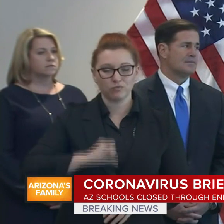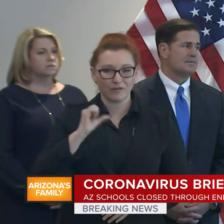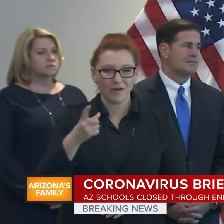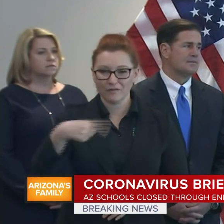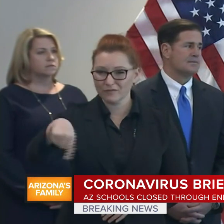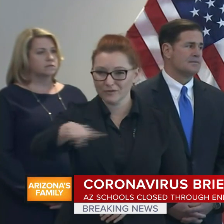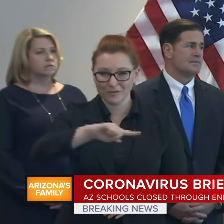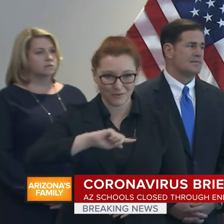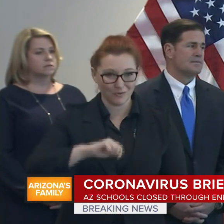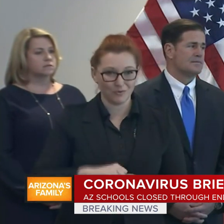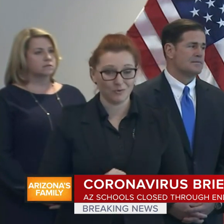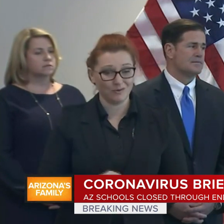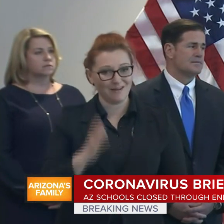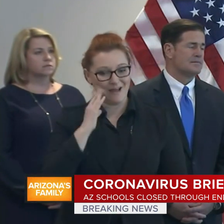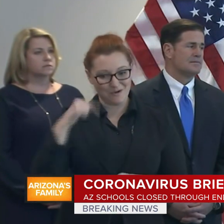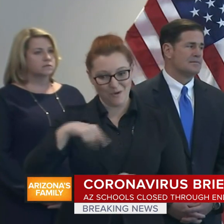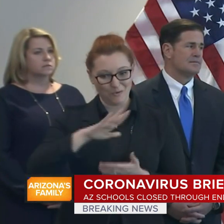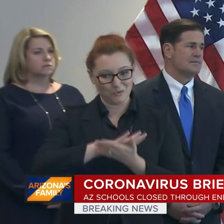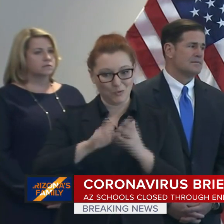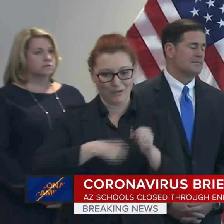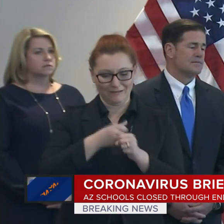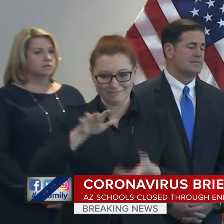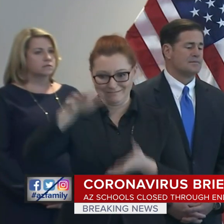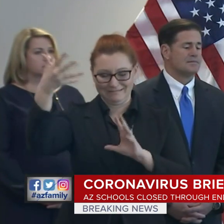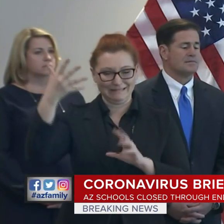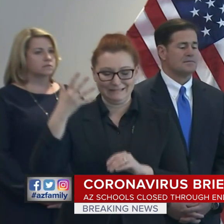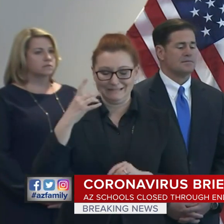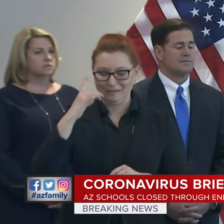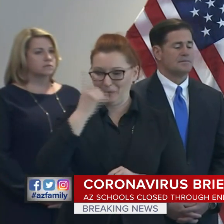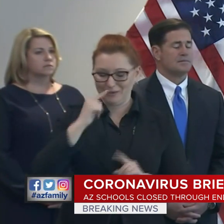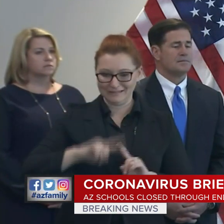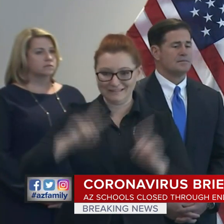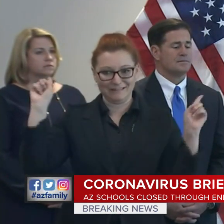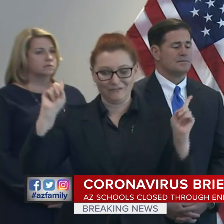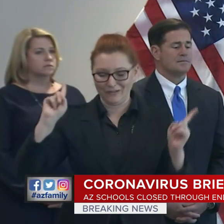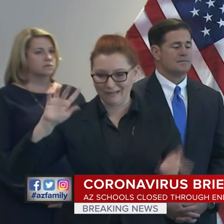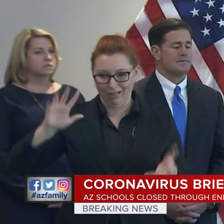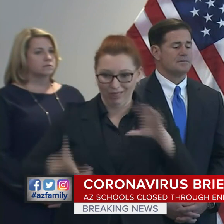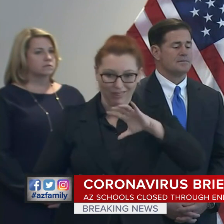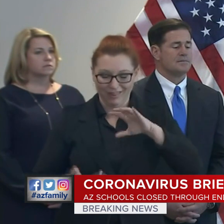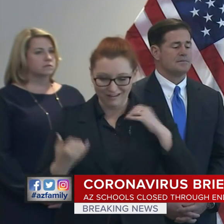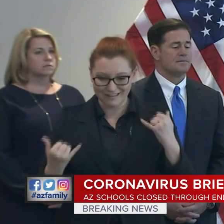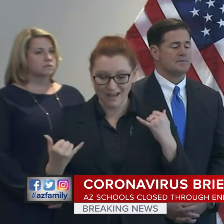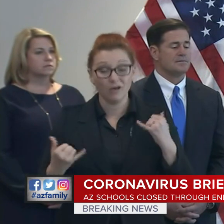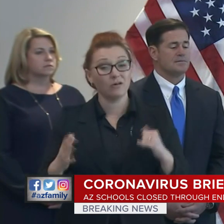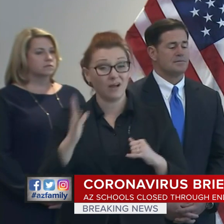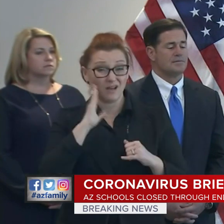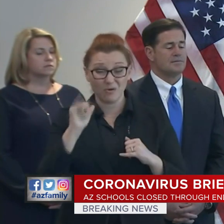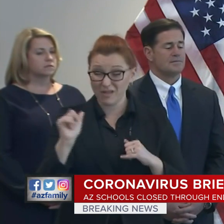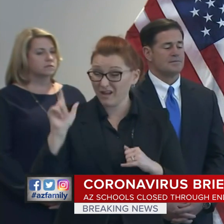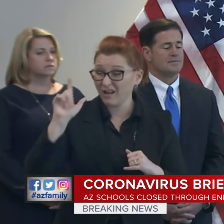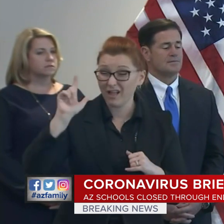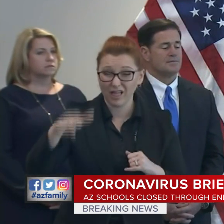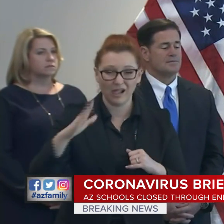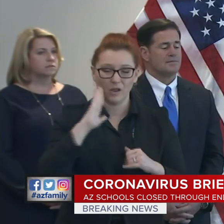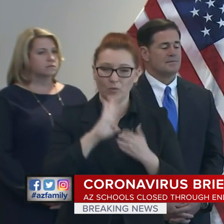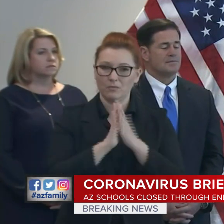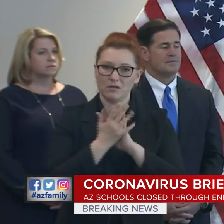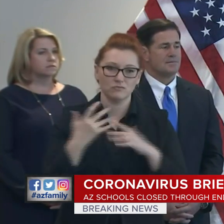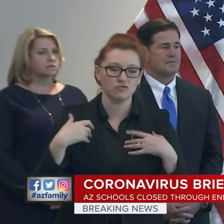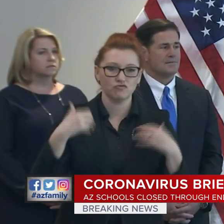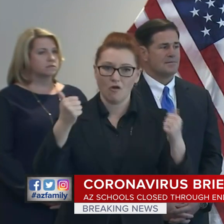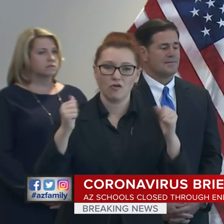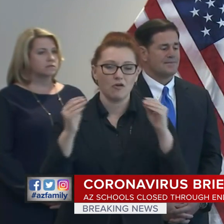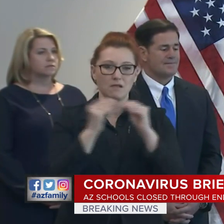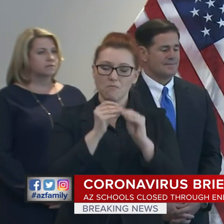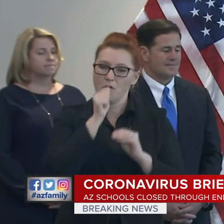school year doesn't look the way we thought it would, I know that we are going to come out of this even stronger and more resilient than ever.